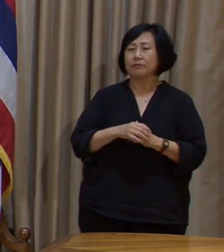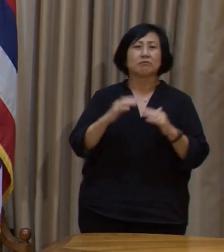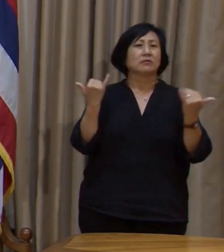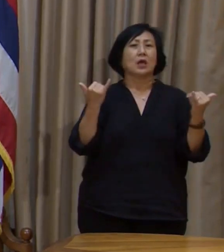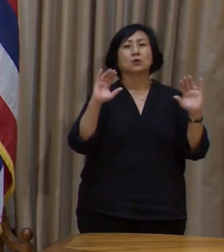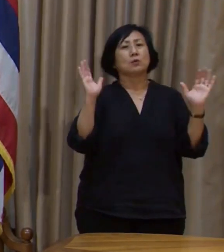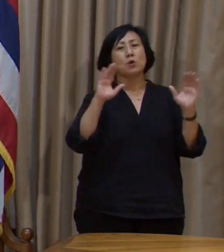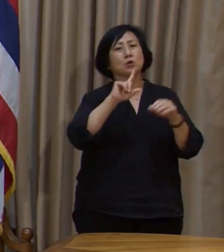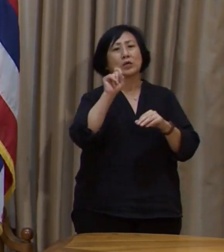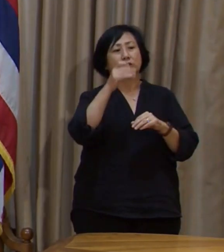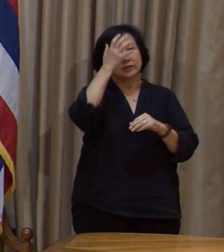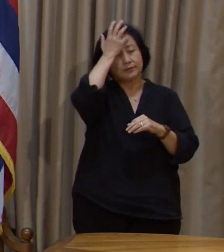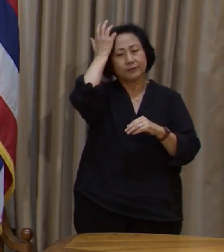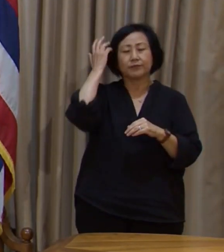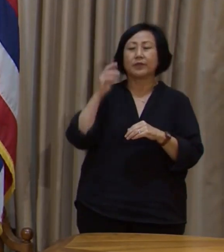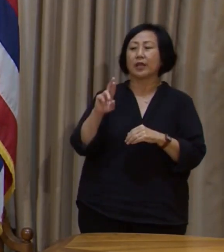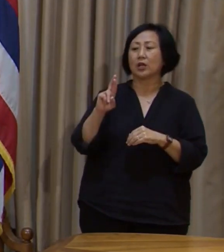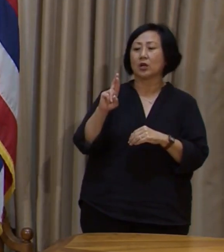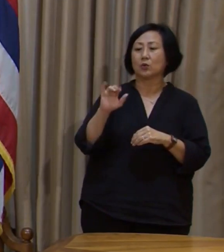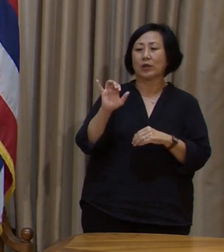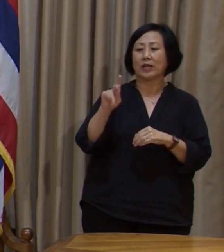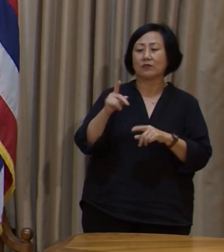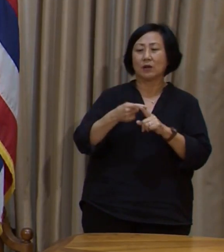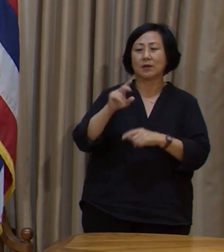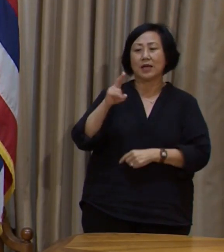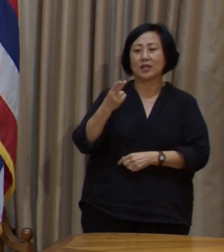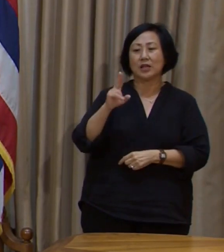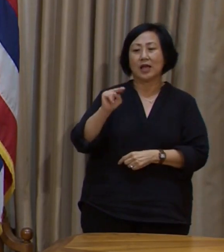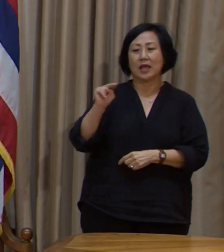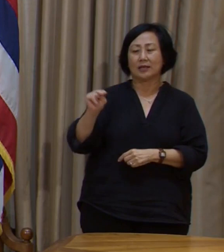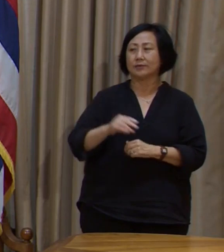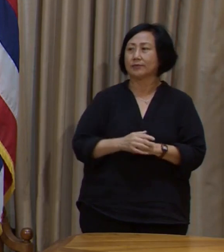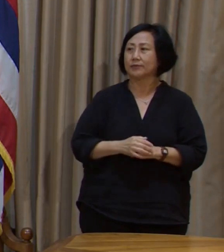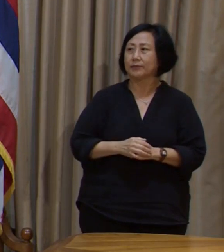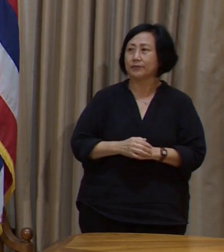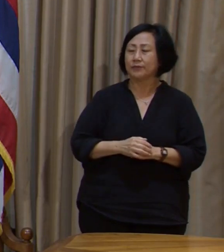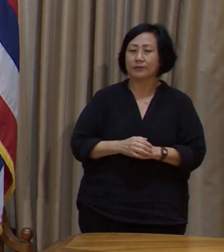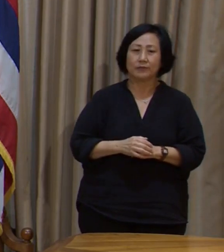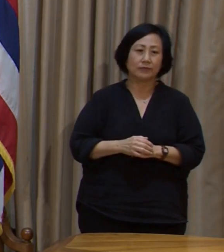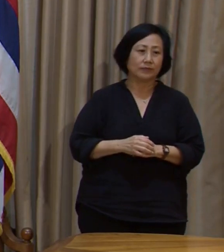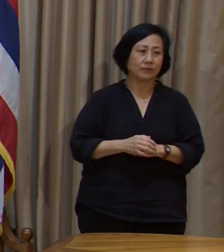Not right now, thank you. Okay, thank you. Rick Desog, HNN, Hawaii News Now. Rick?